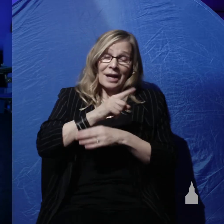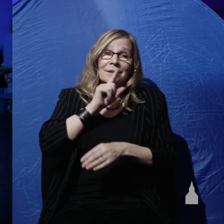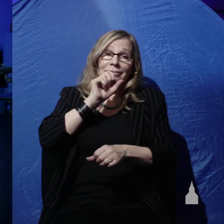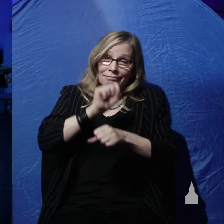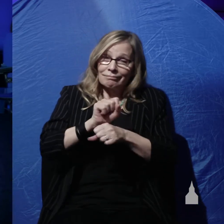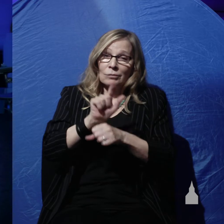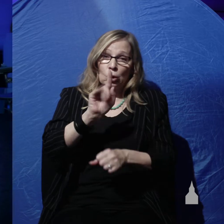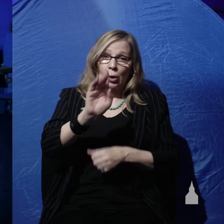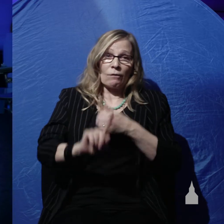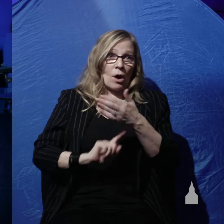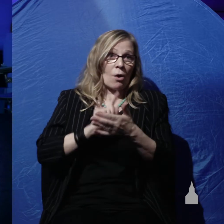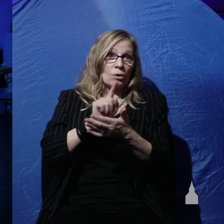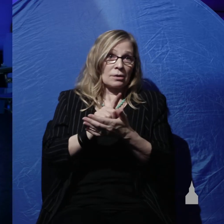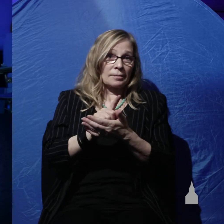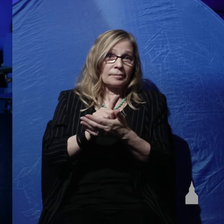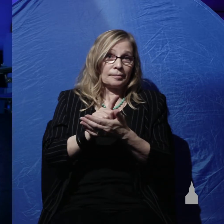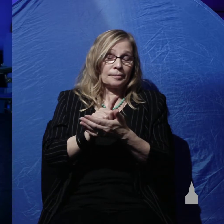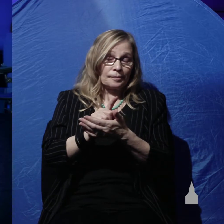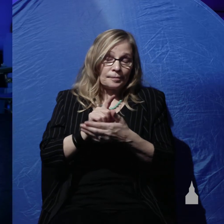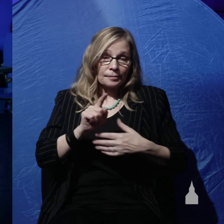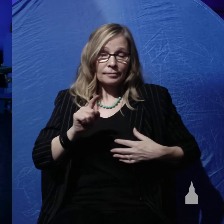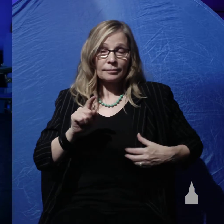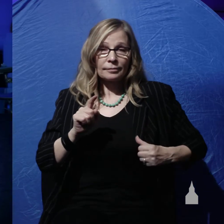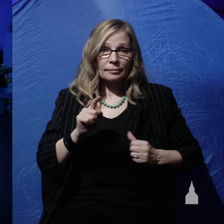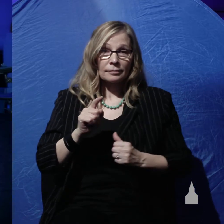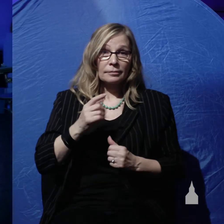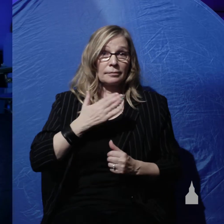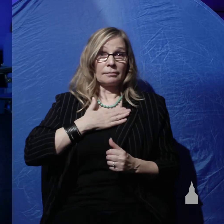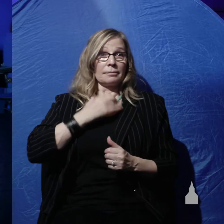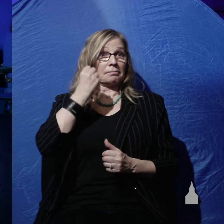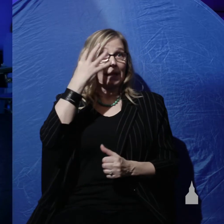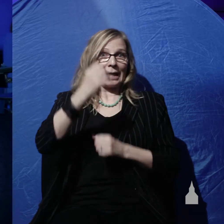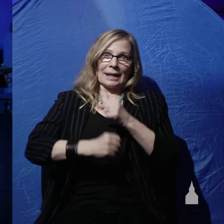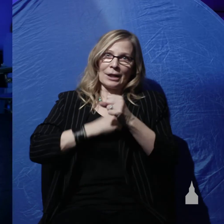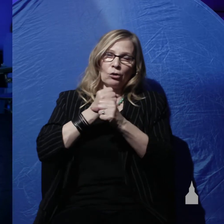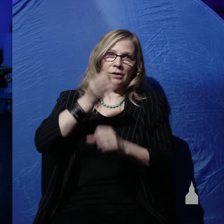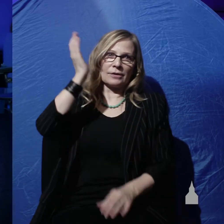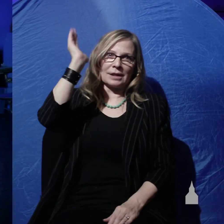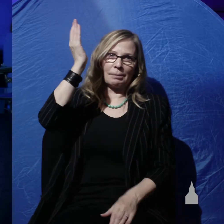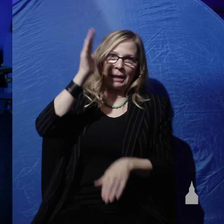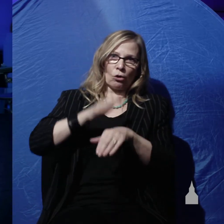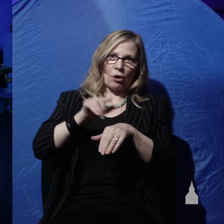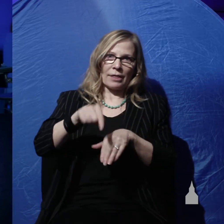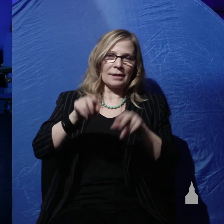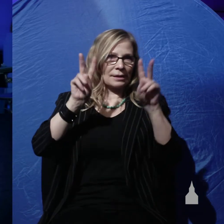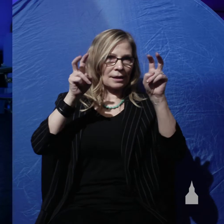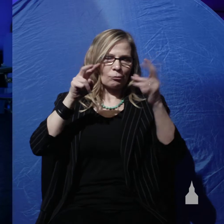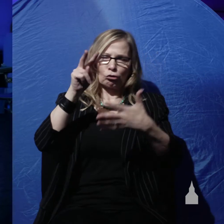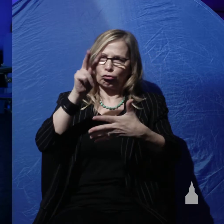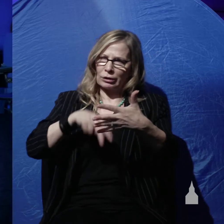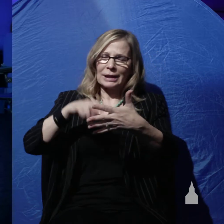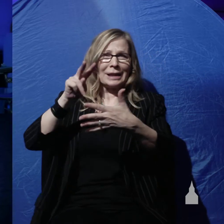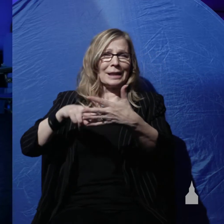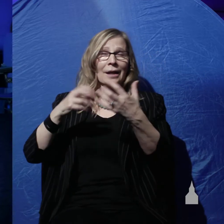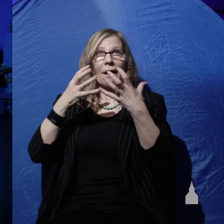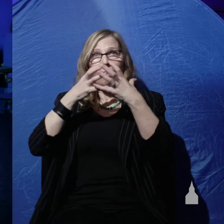And in my many years of speaking on this subject and reading lots and lots of literature by